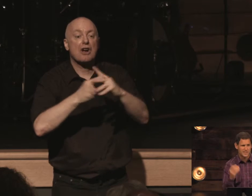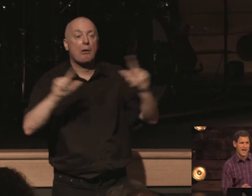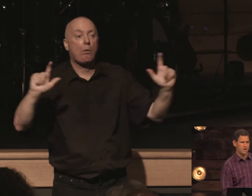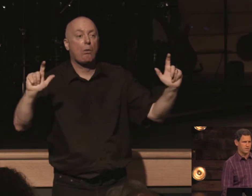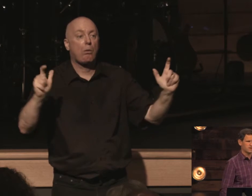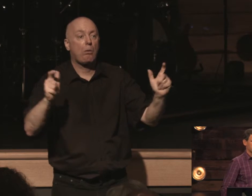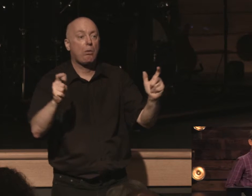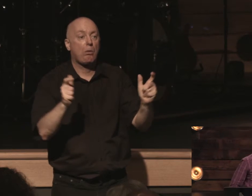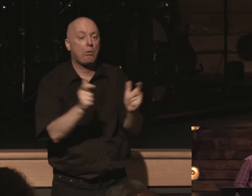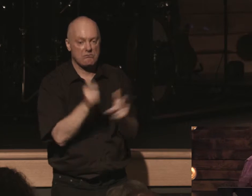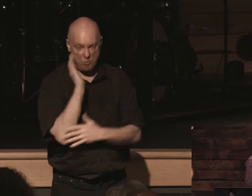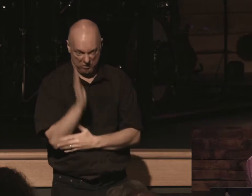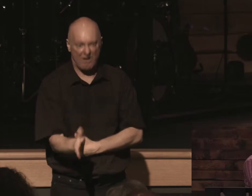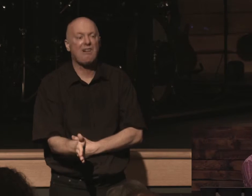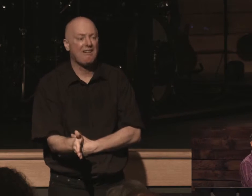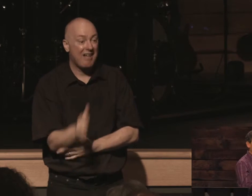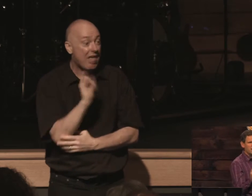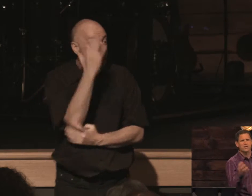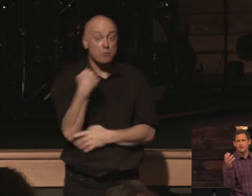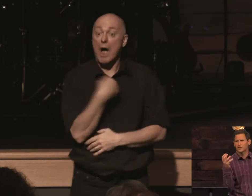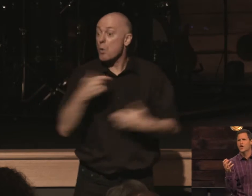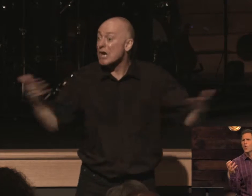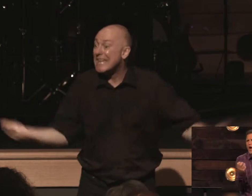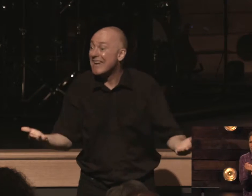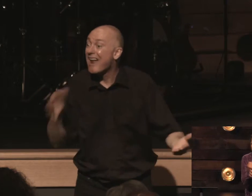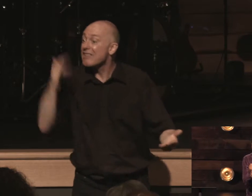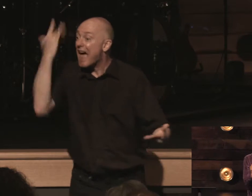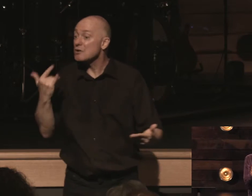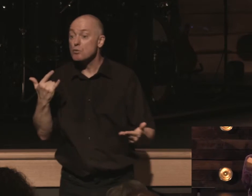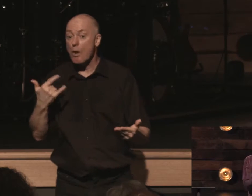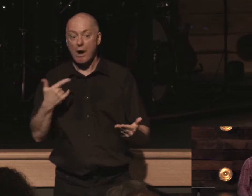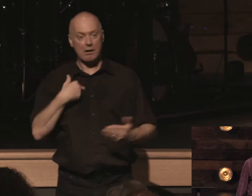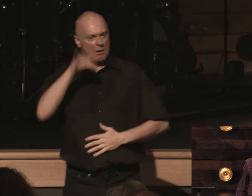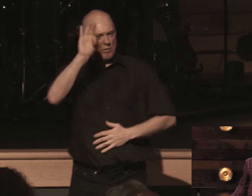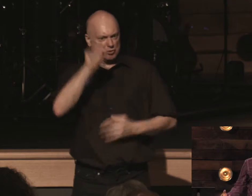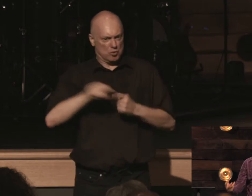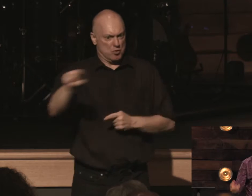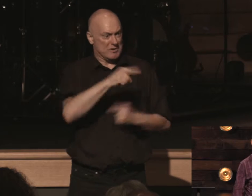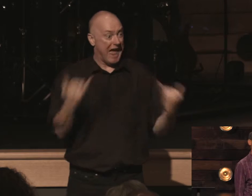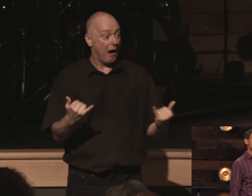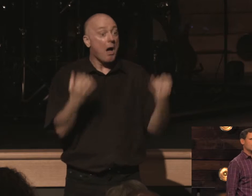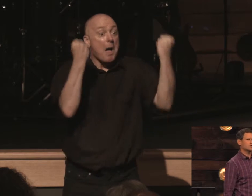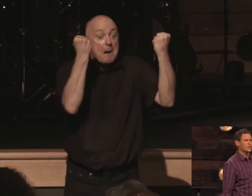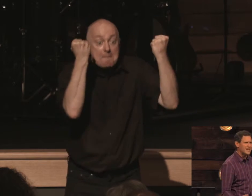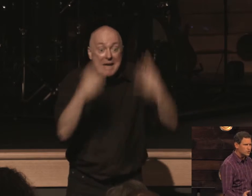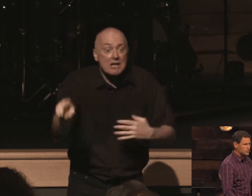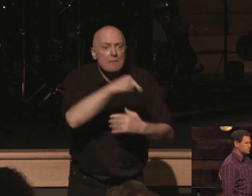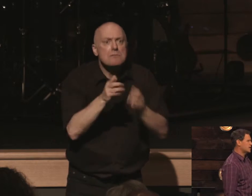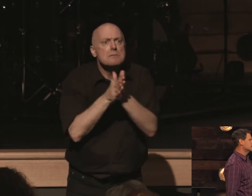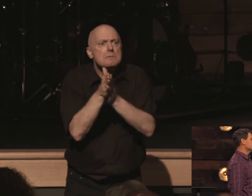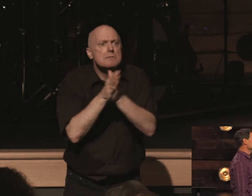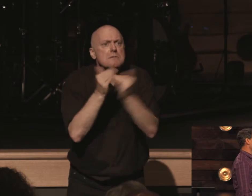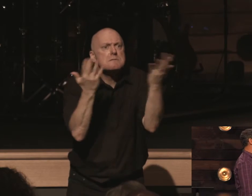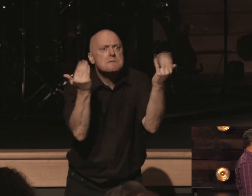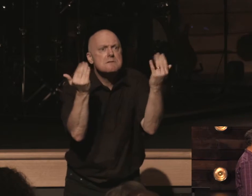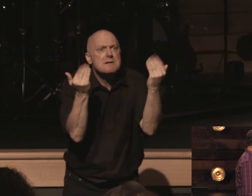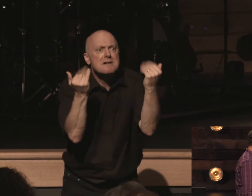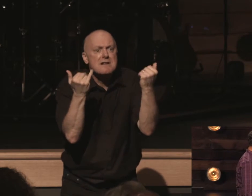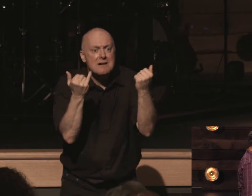down so again that's why we're here this is why we're in this place why many of you are so interested and fired up about this